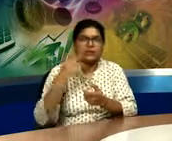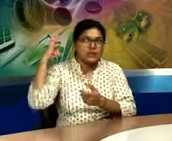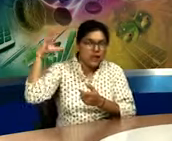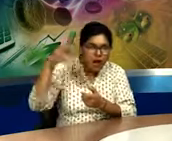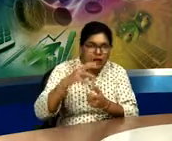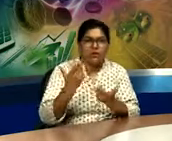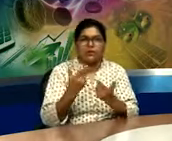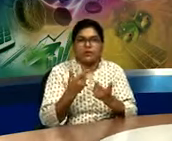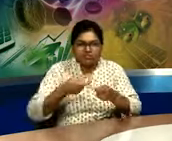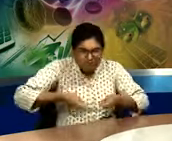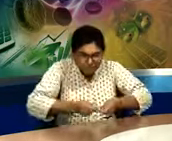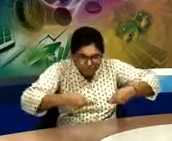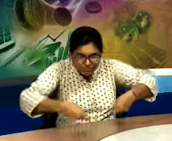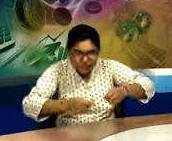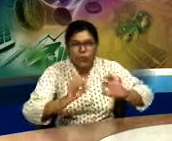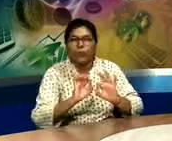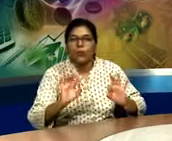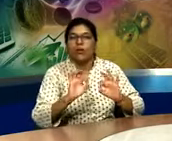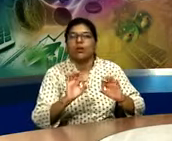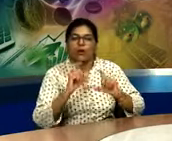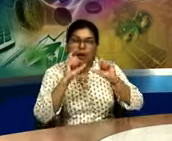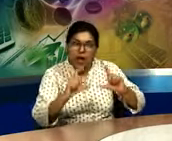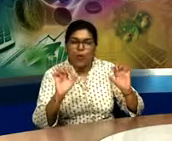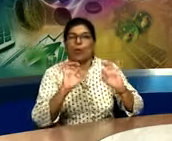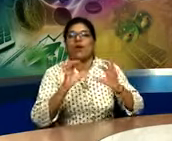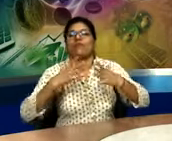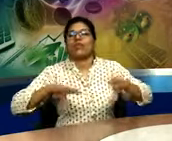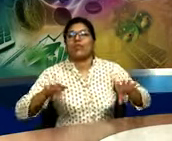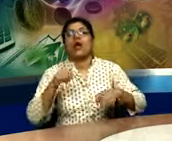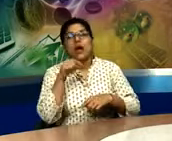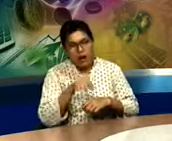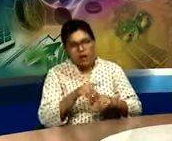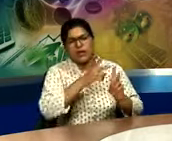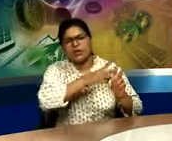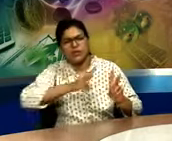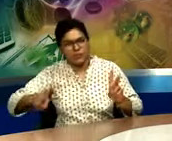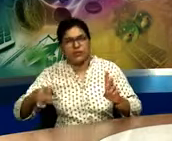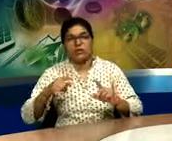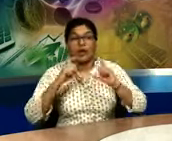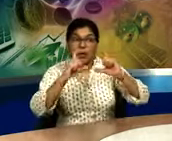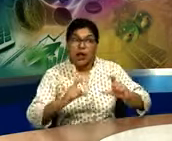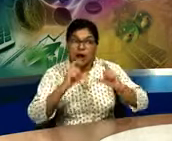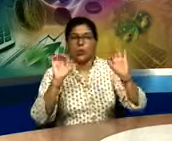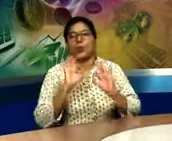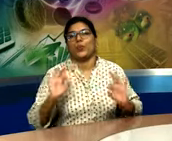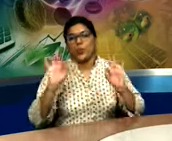Similarly when we have plants in our home and we take care of our plants then they grow faster.